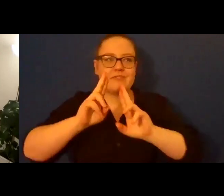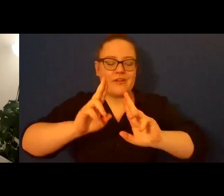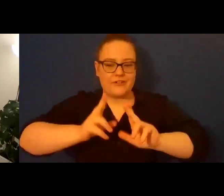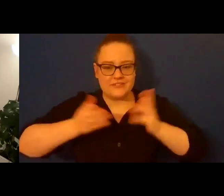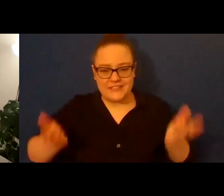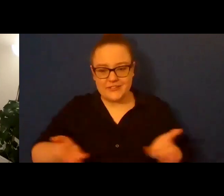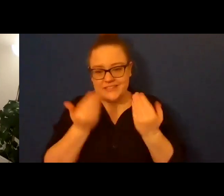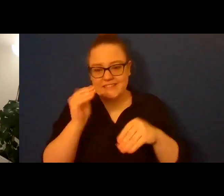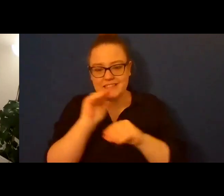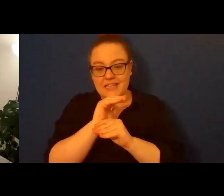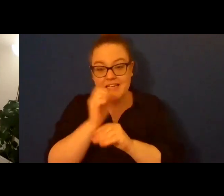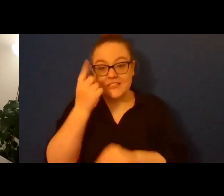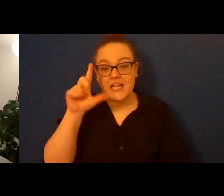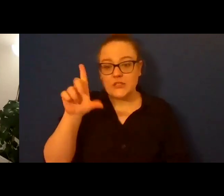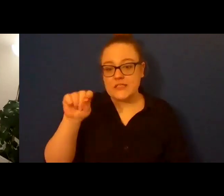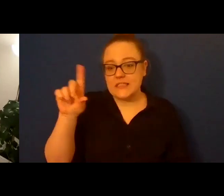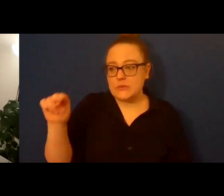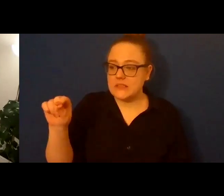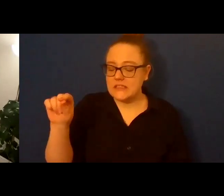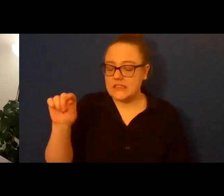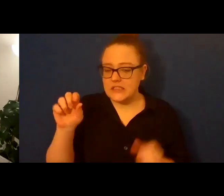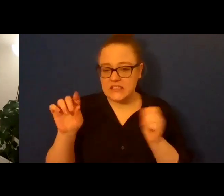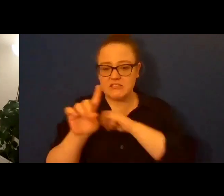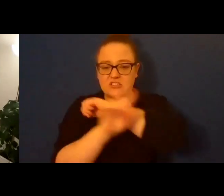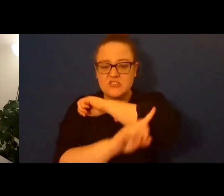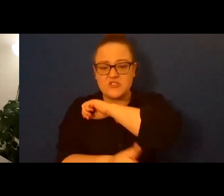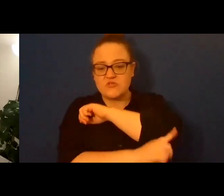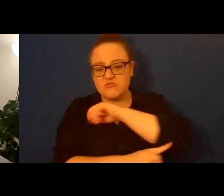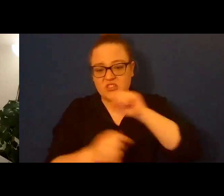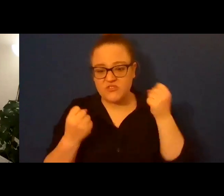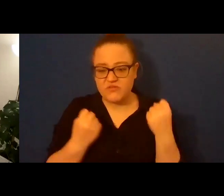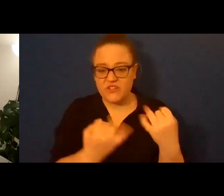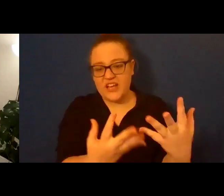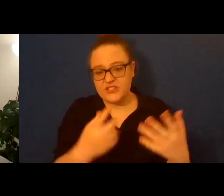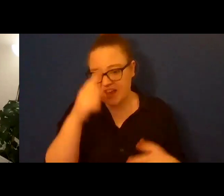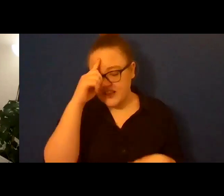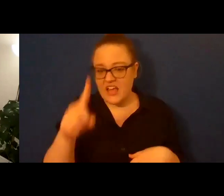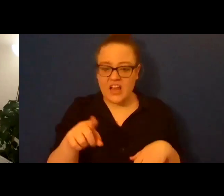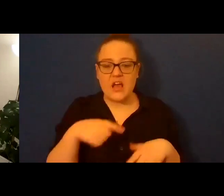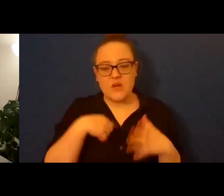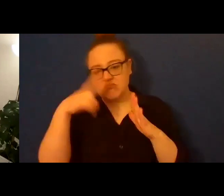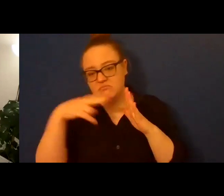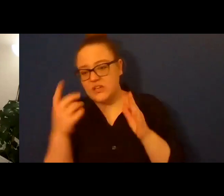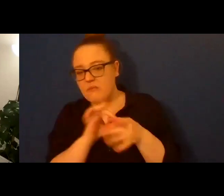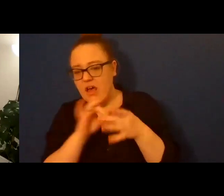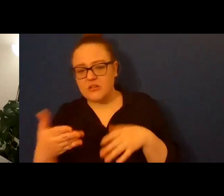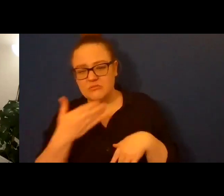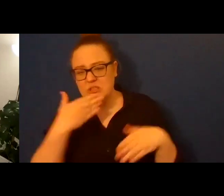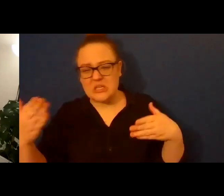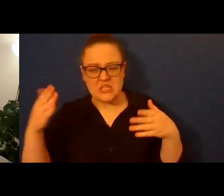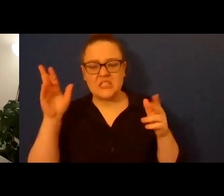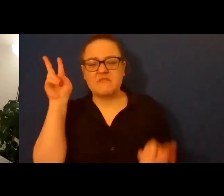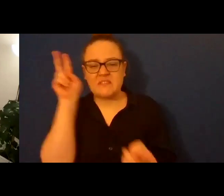has been such a trash fire, I thought I would read something about really good fucking. I thought we could all use that.